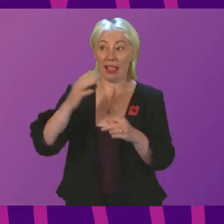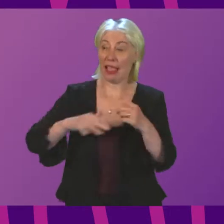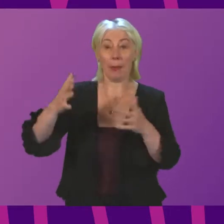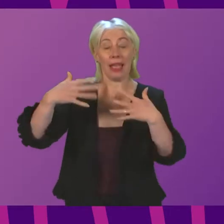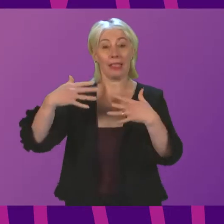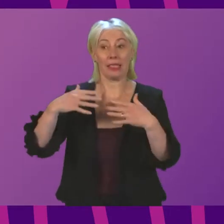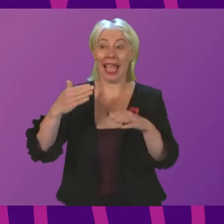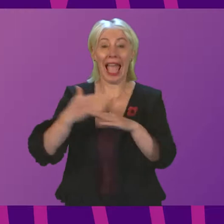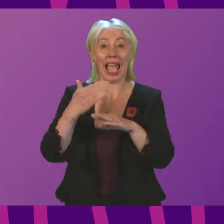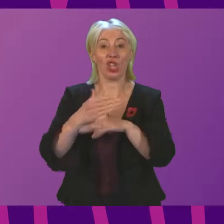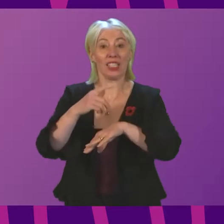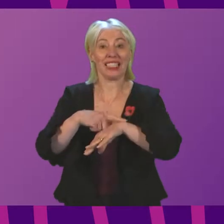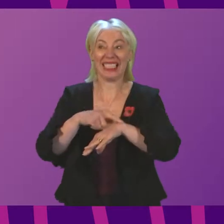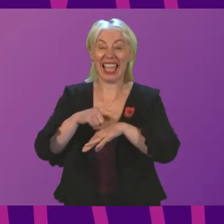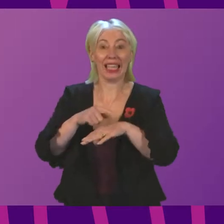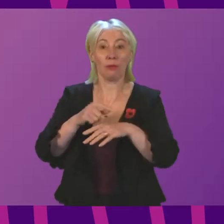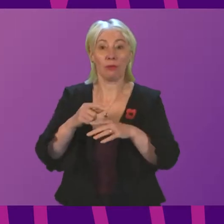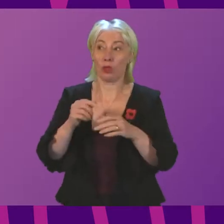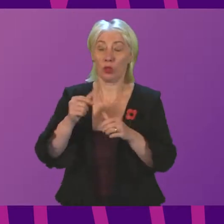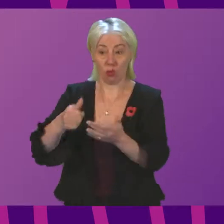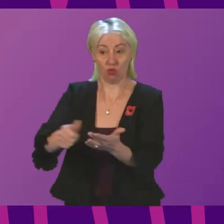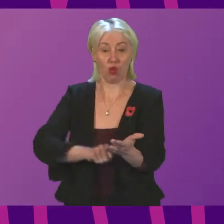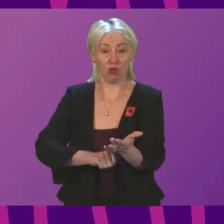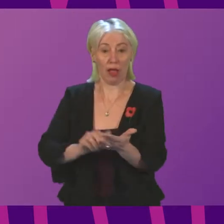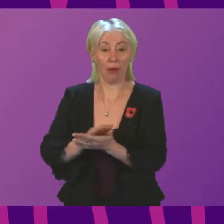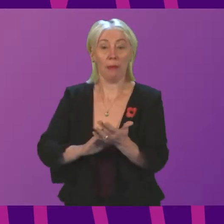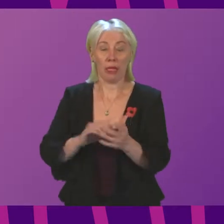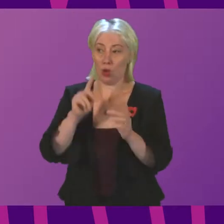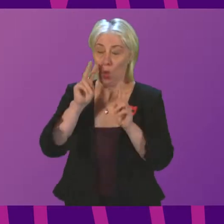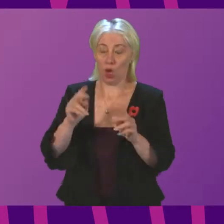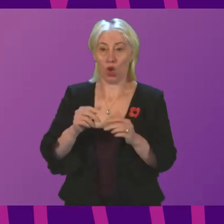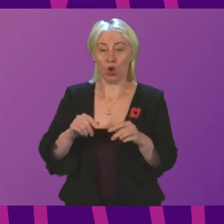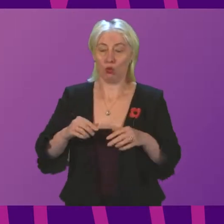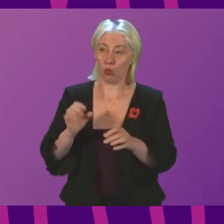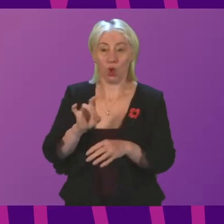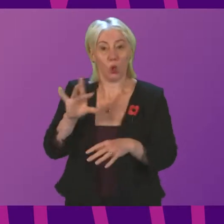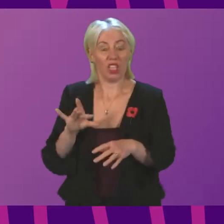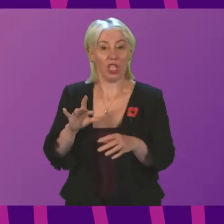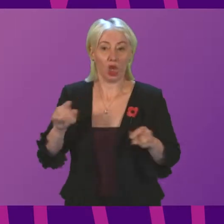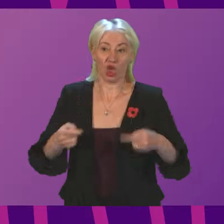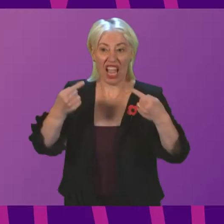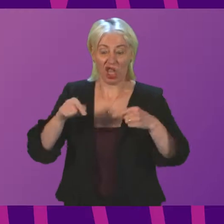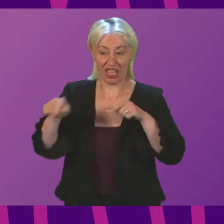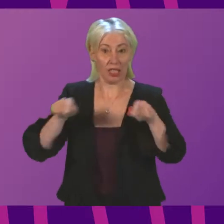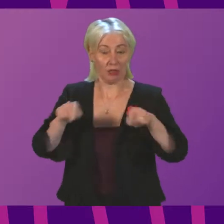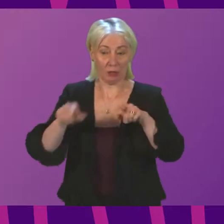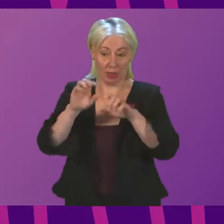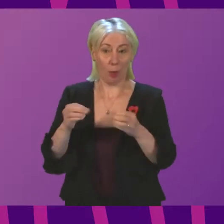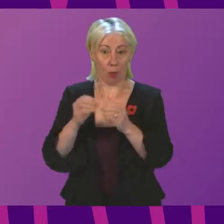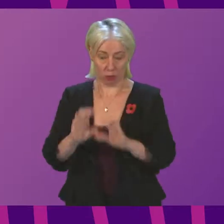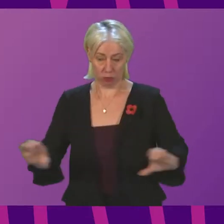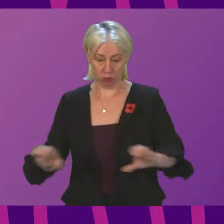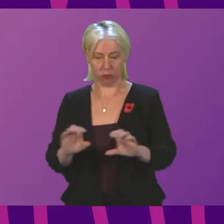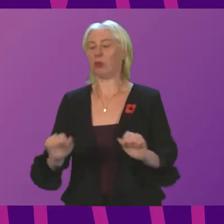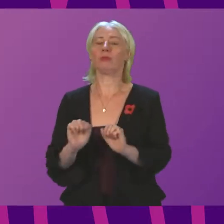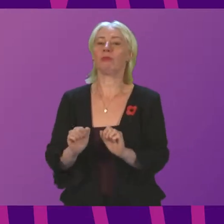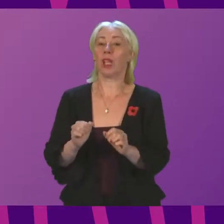communities to engage in collective climate action, action, account of the unique challenges and opportunities each town faces. Given the flooding